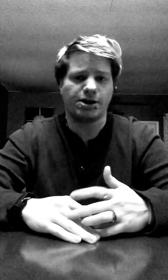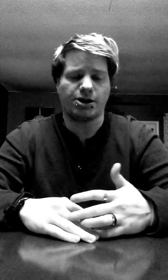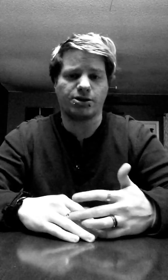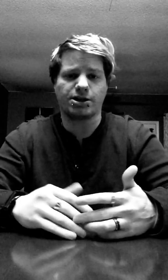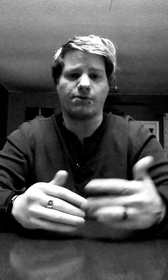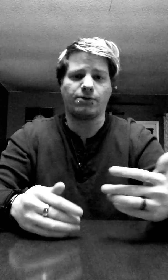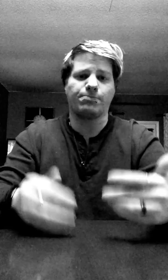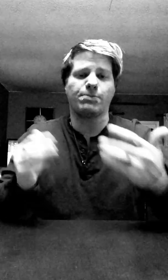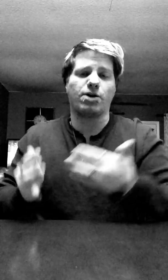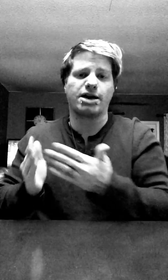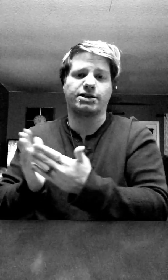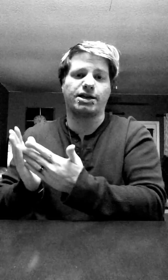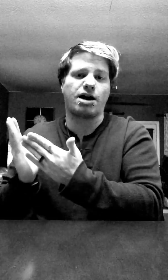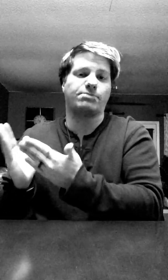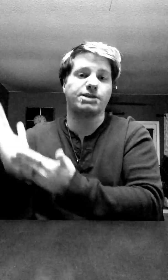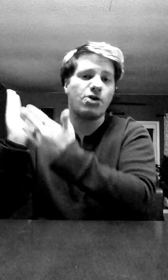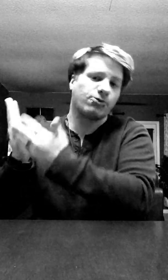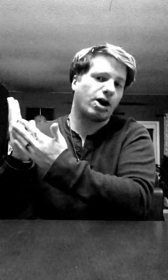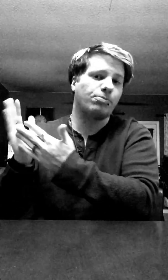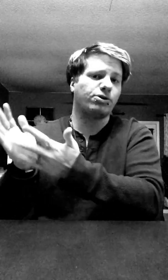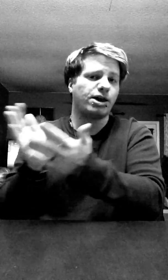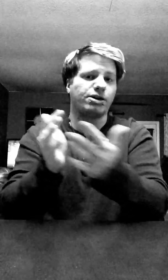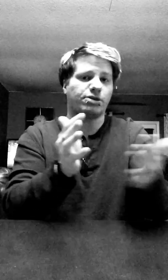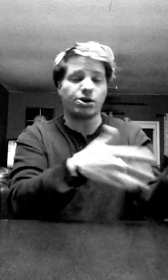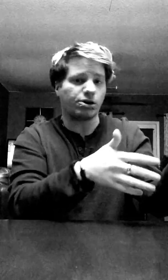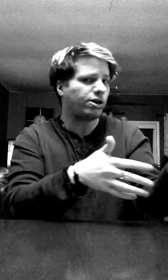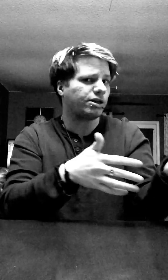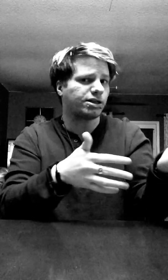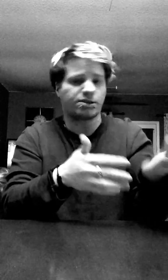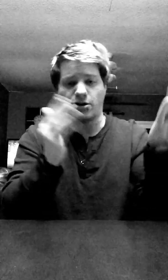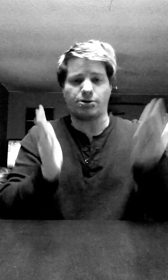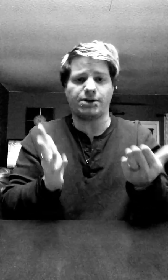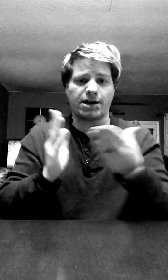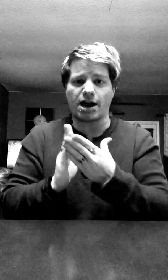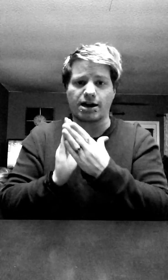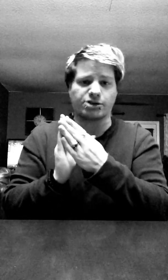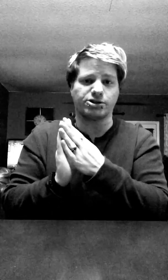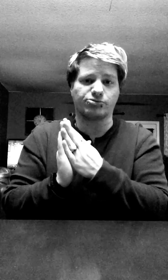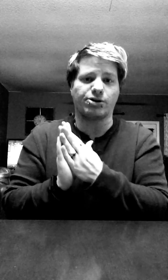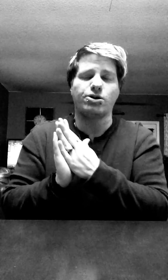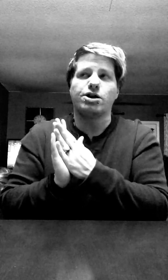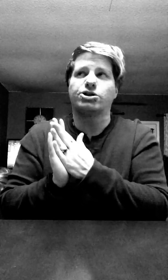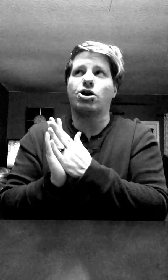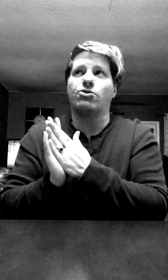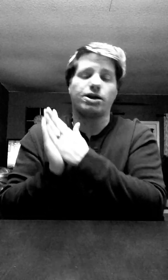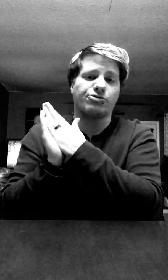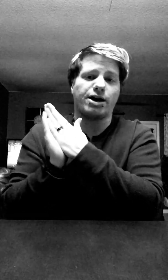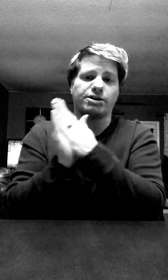Now, instead of people asking God, himself, for help. They, they go to clinics. Because they don't believe that God actually is real. So, he creates,